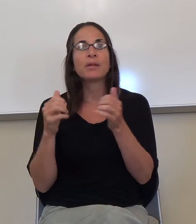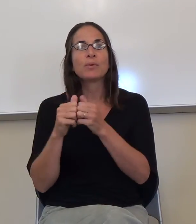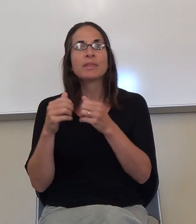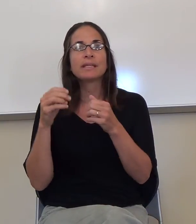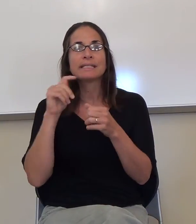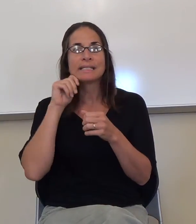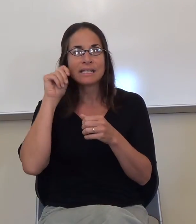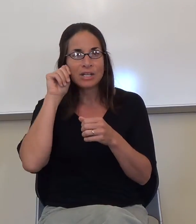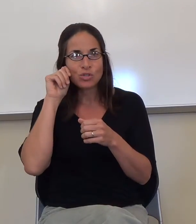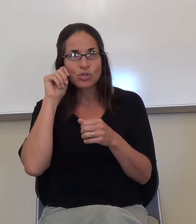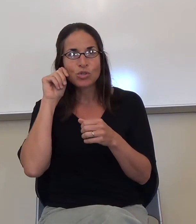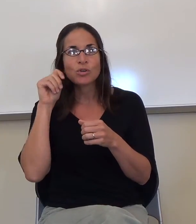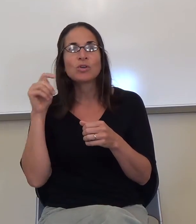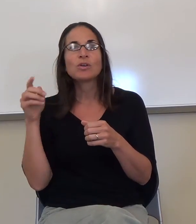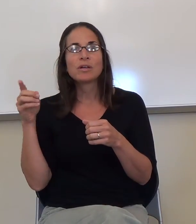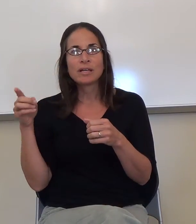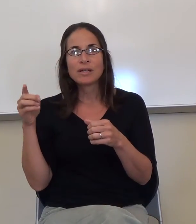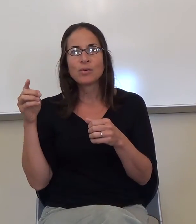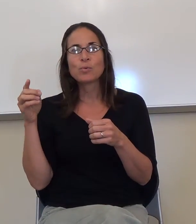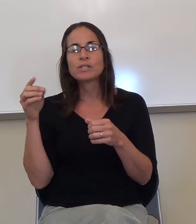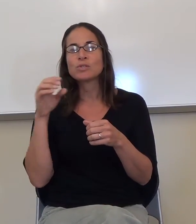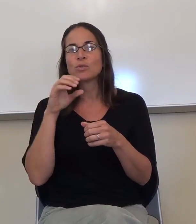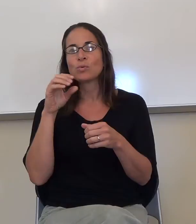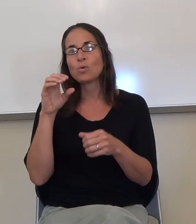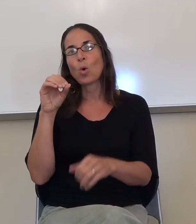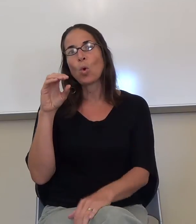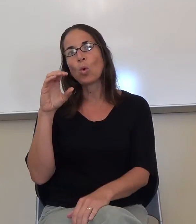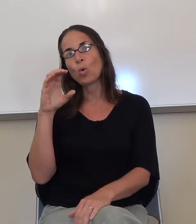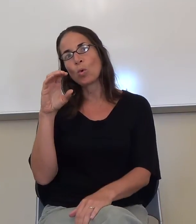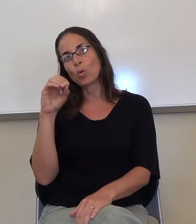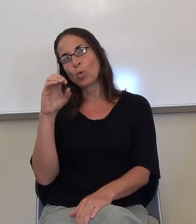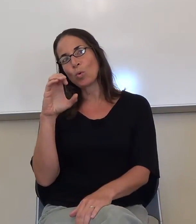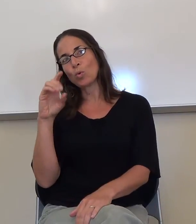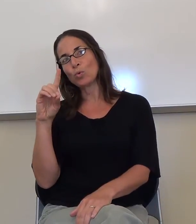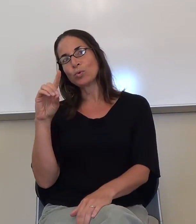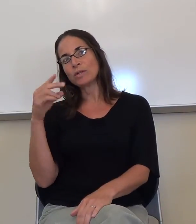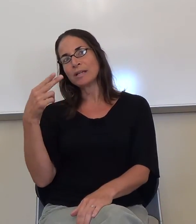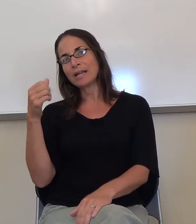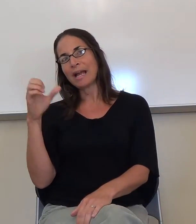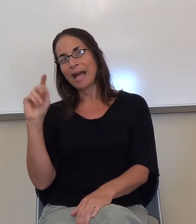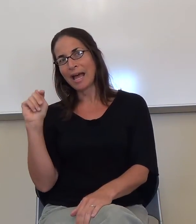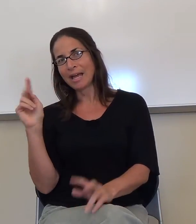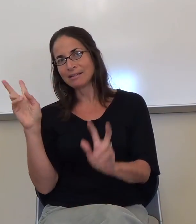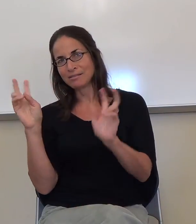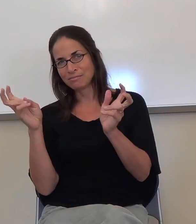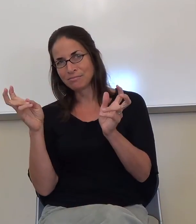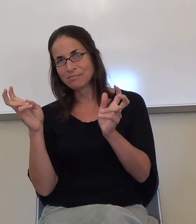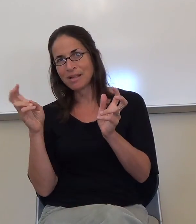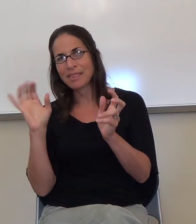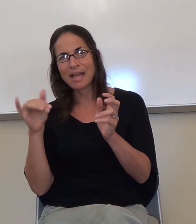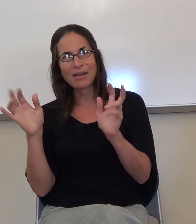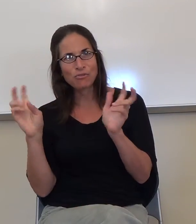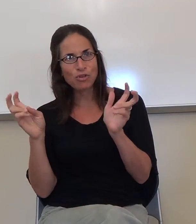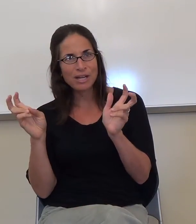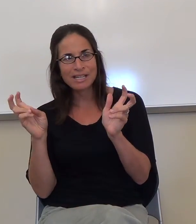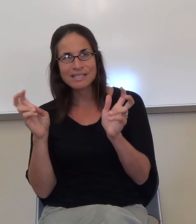Has anyone ever heard that before? I think that phrase itself is kind of old hat,